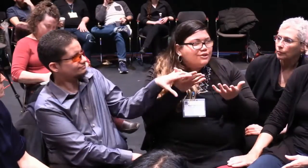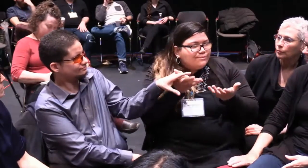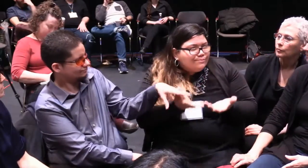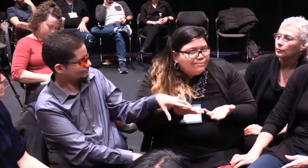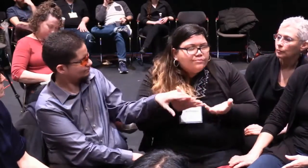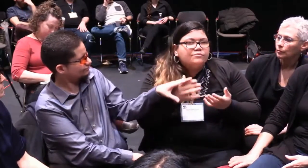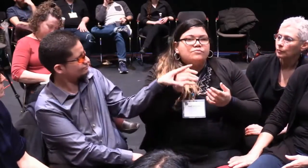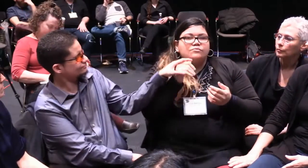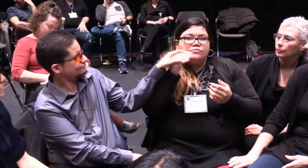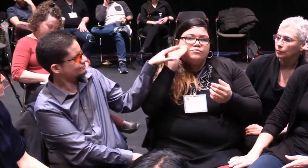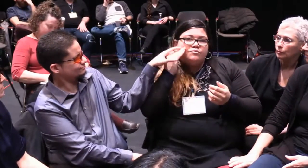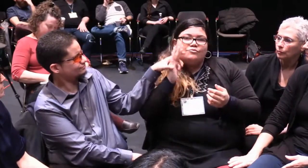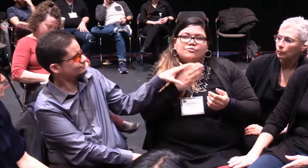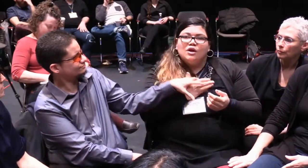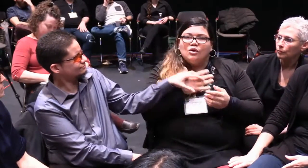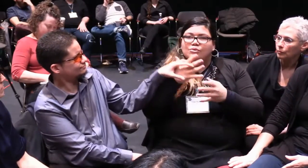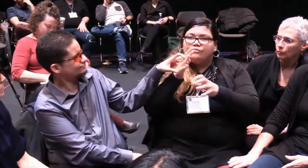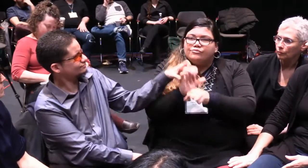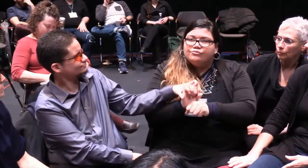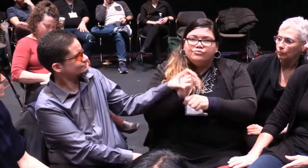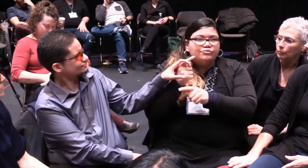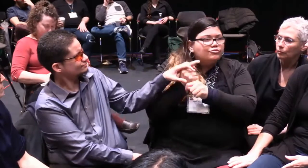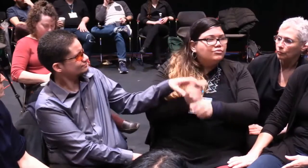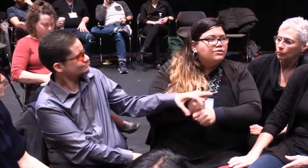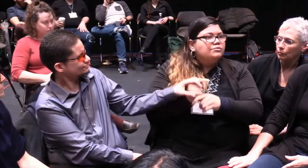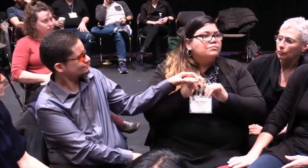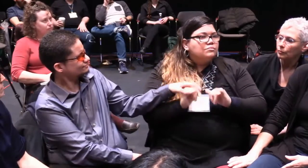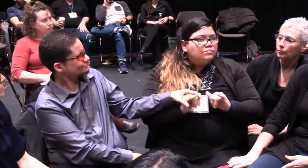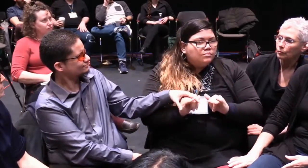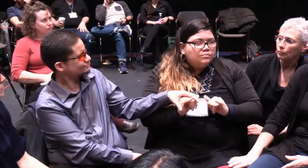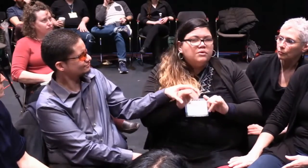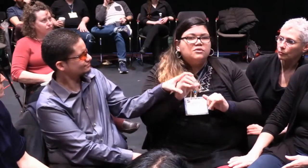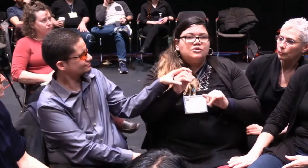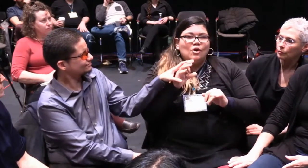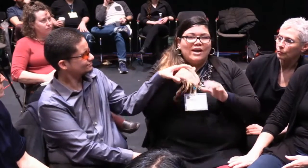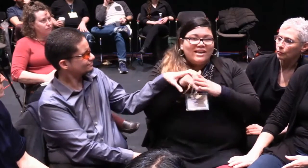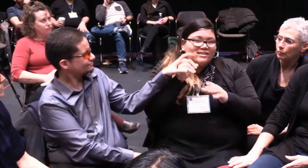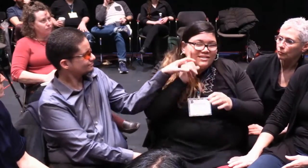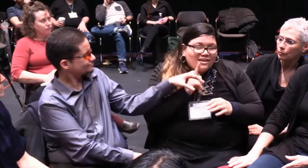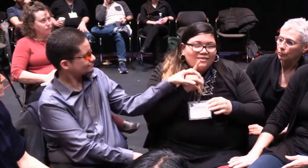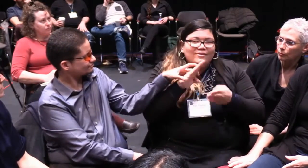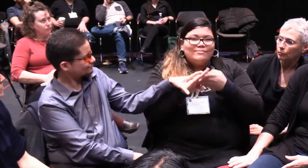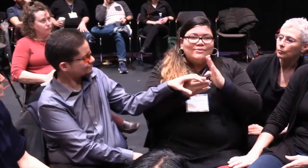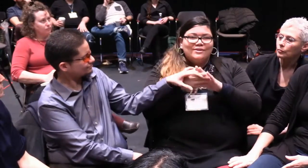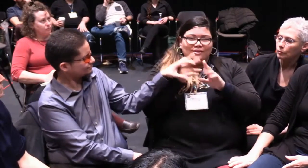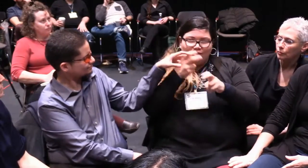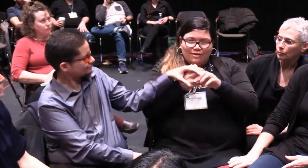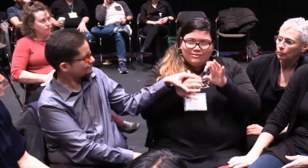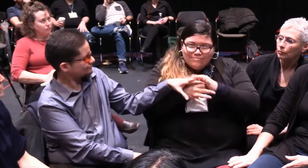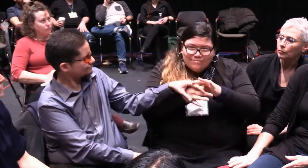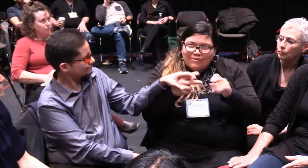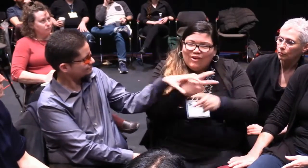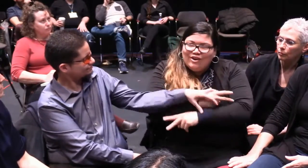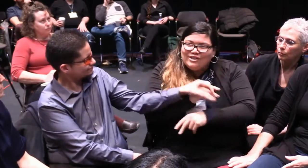Or do I get enough access to language? Do I get access to my traditions of the Latinx community?